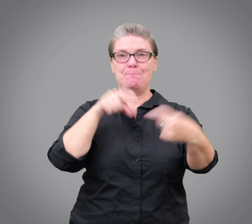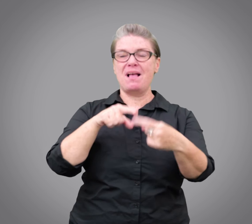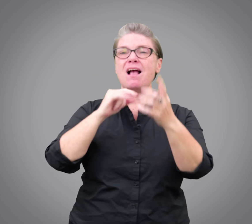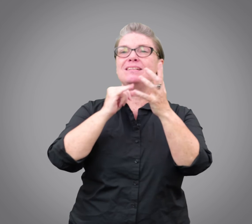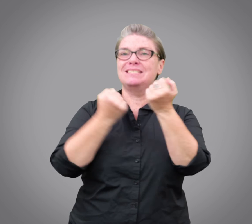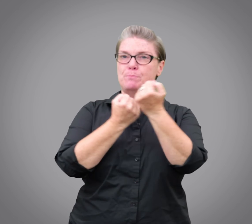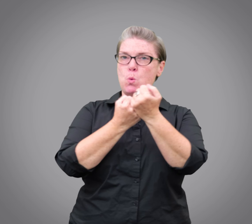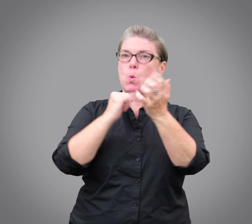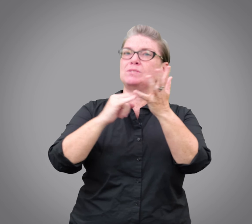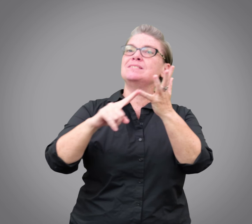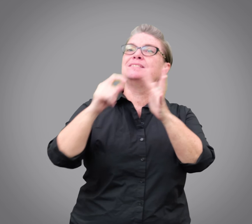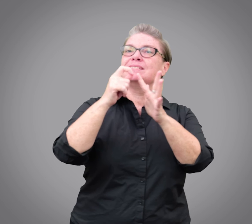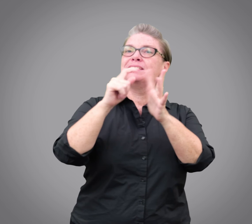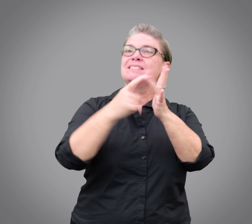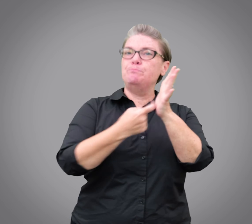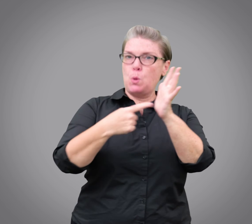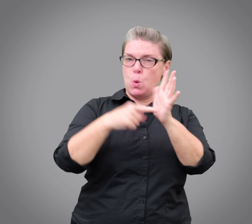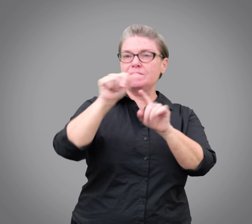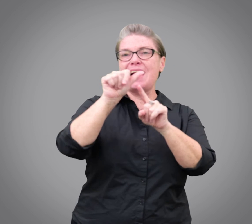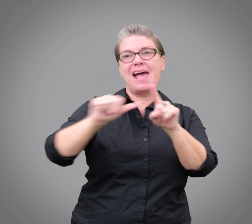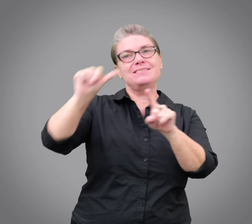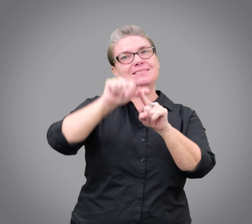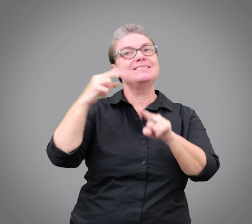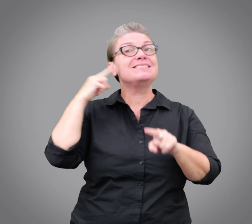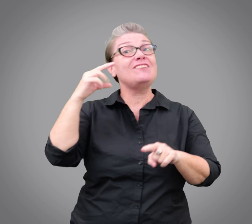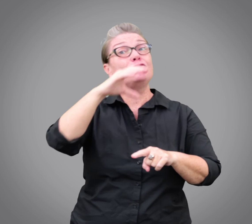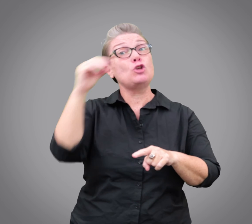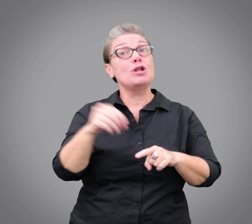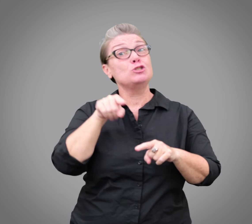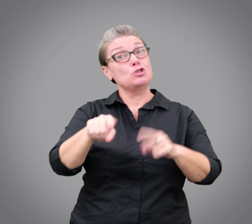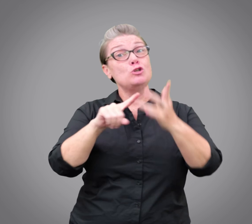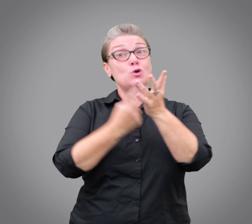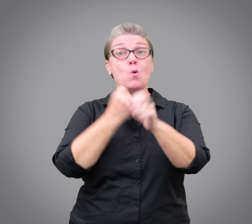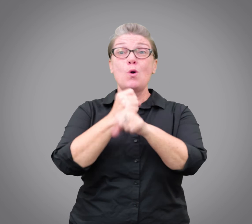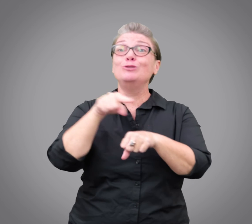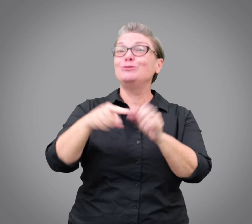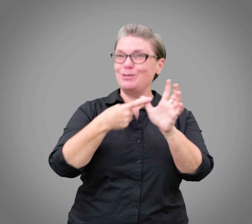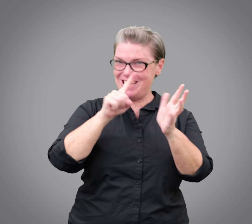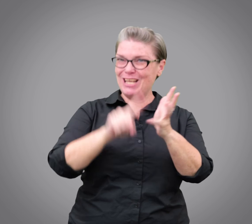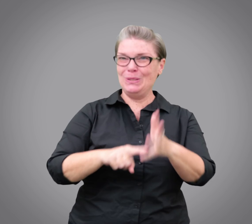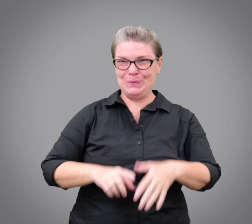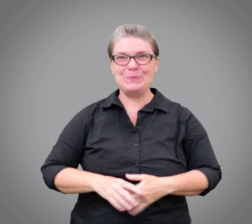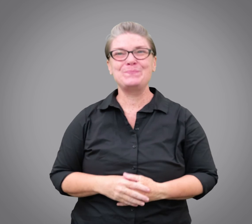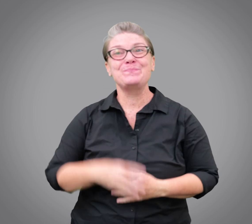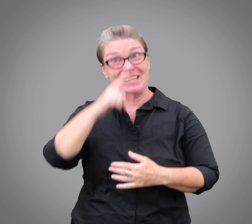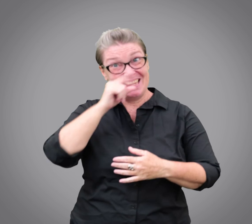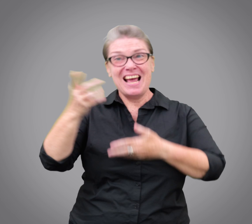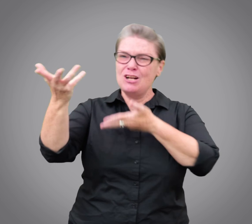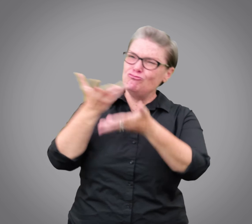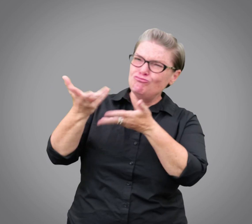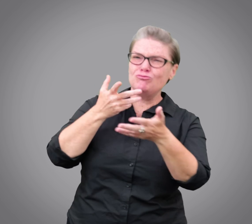support at deafconnect.org.au. You can discuss your needs with